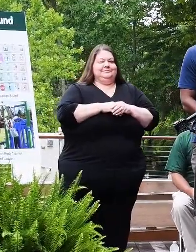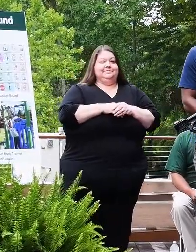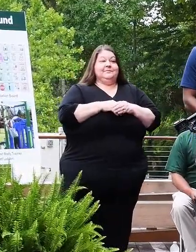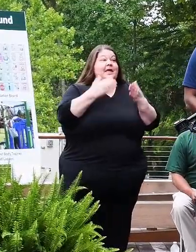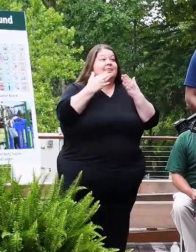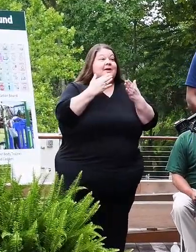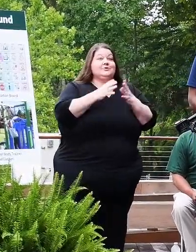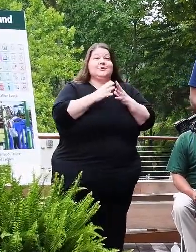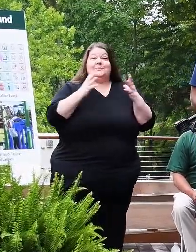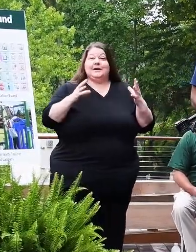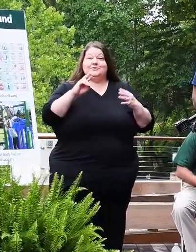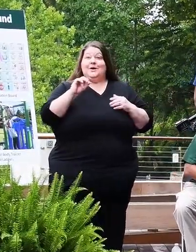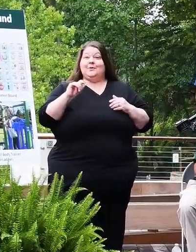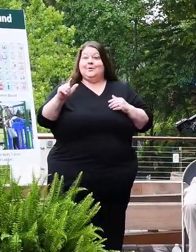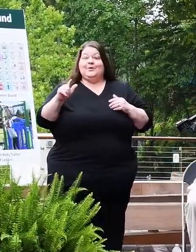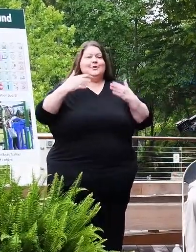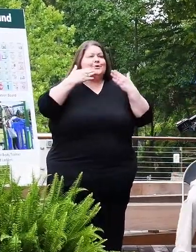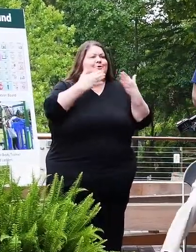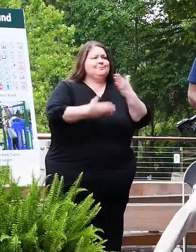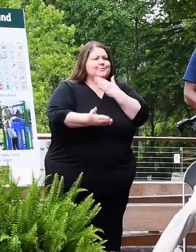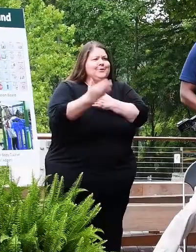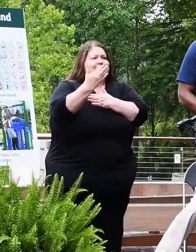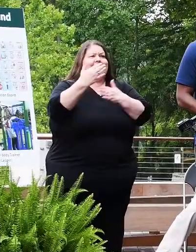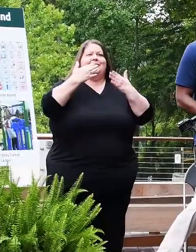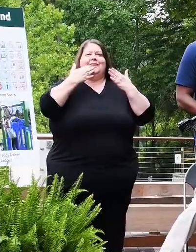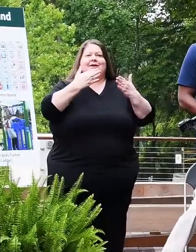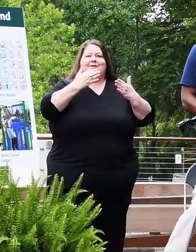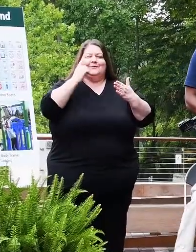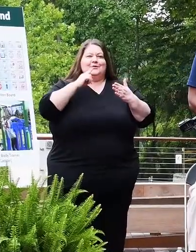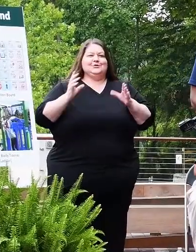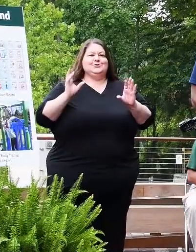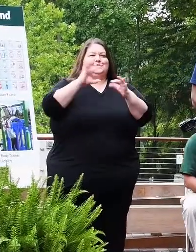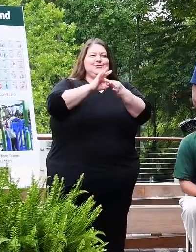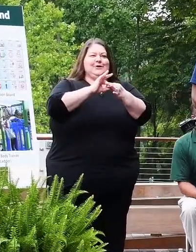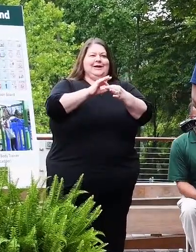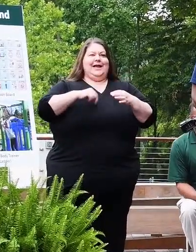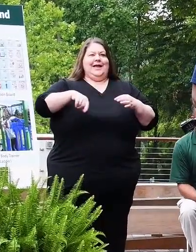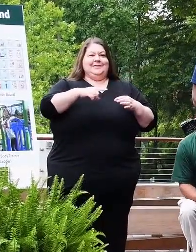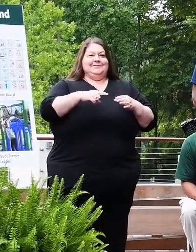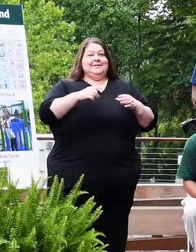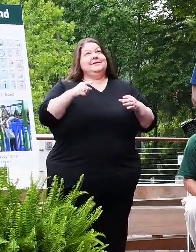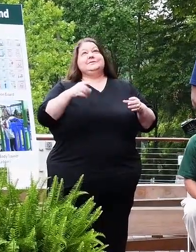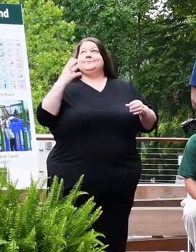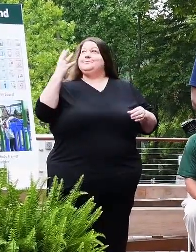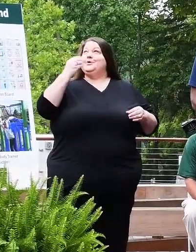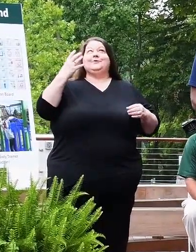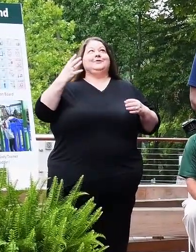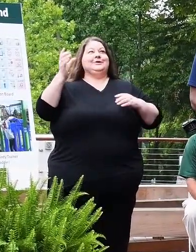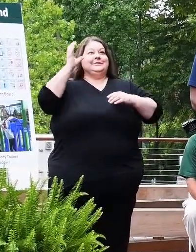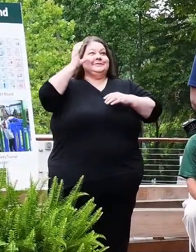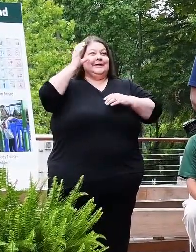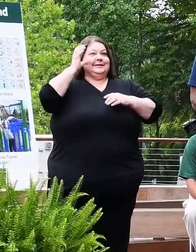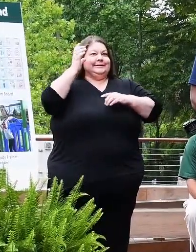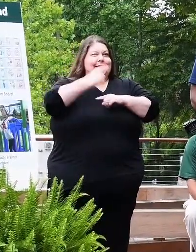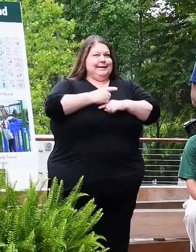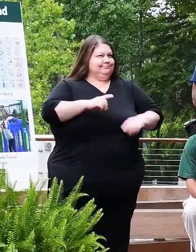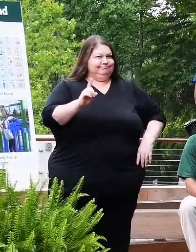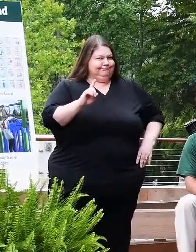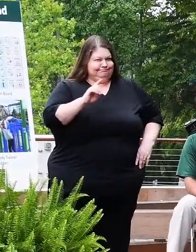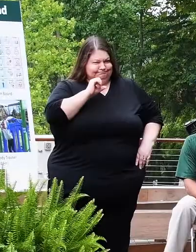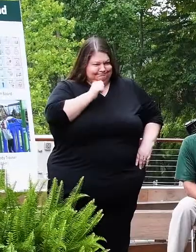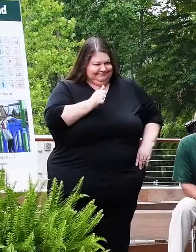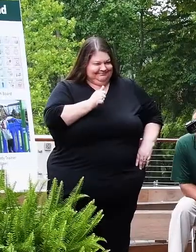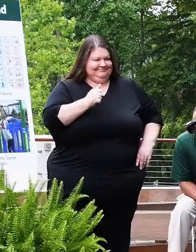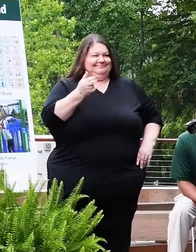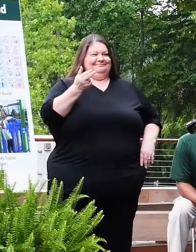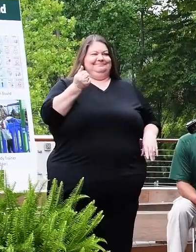Thank you so much Raul. Good morning and thank you all for joining us on this beautiful sunny day at Centennial Park.